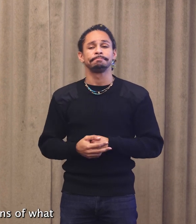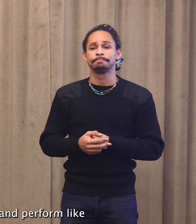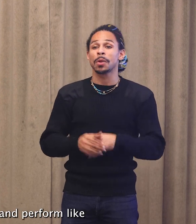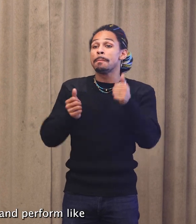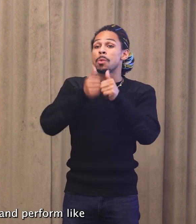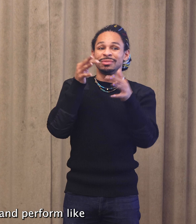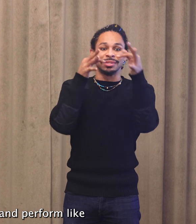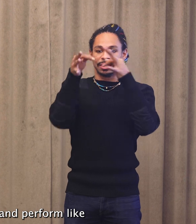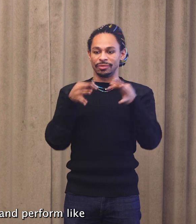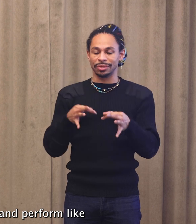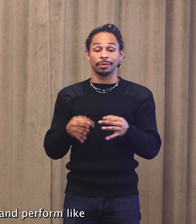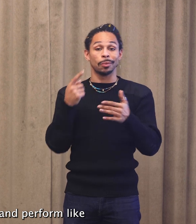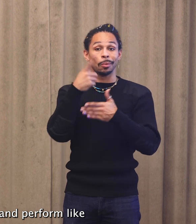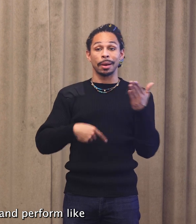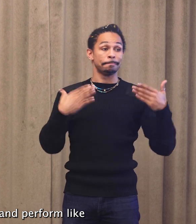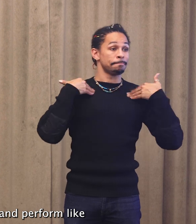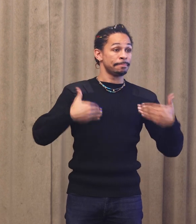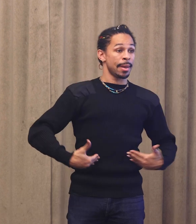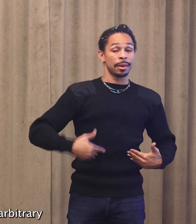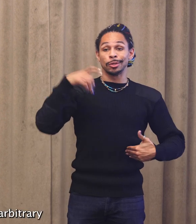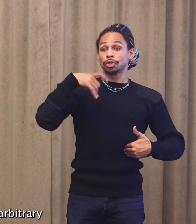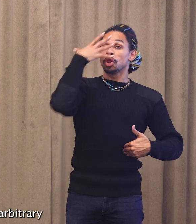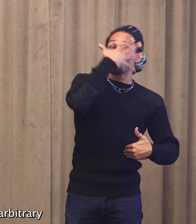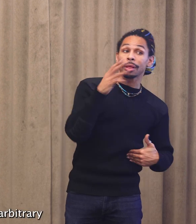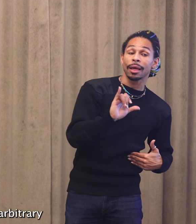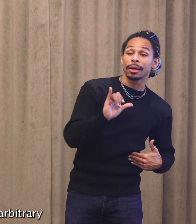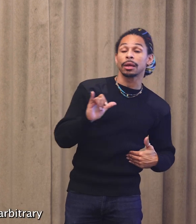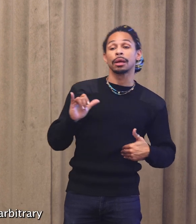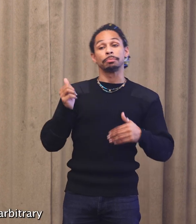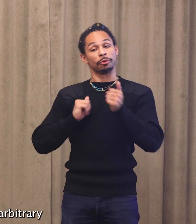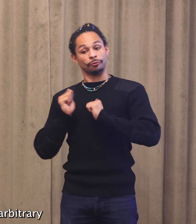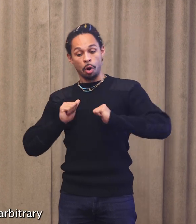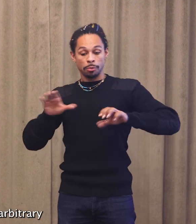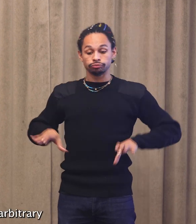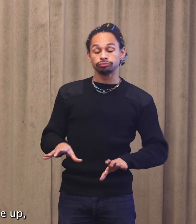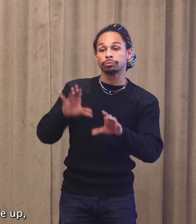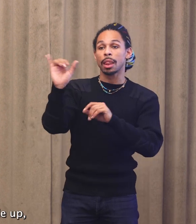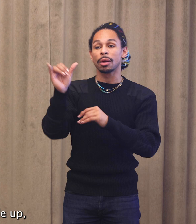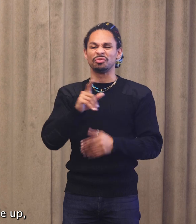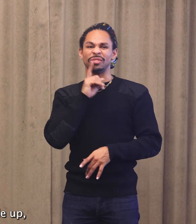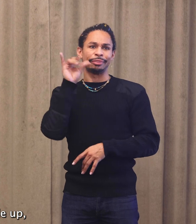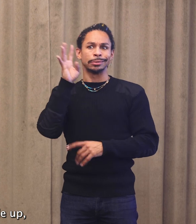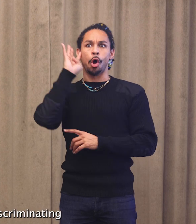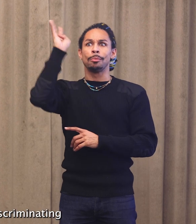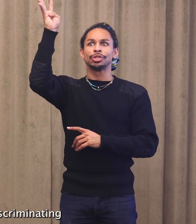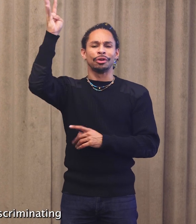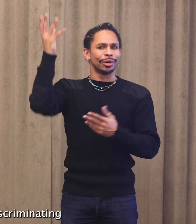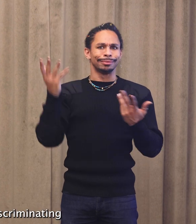of what a body should look and perform like are frankly arbitrary and made up,